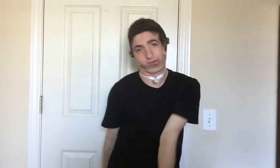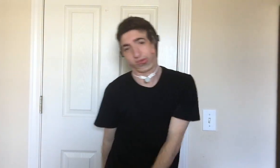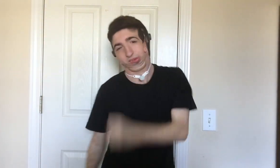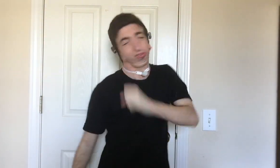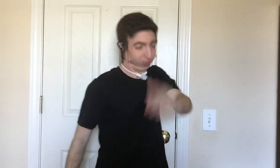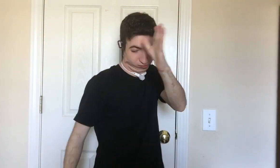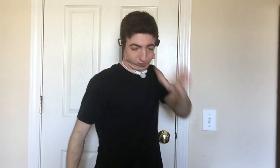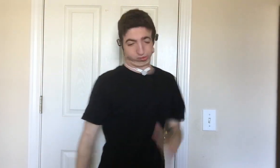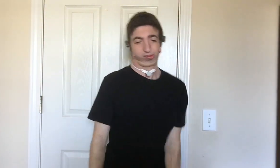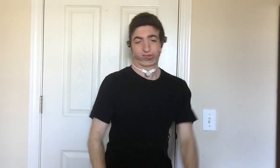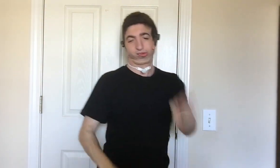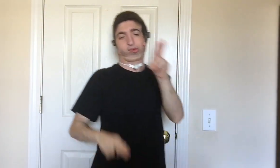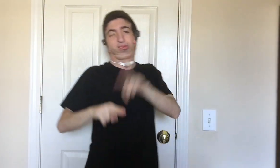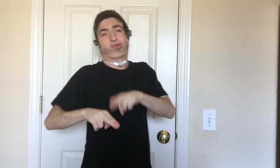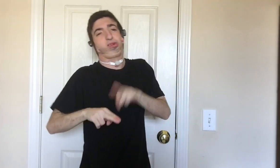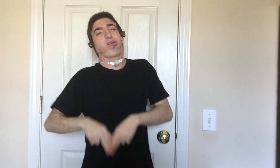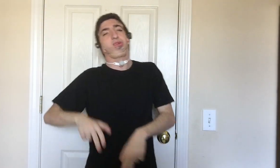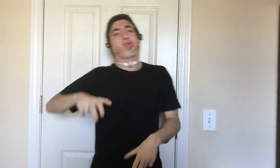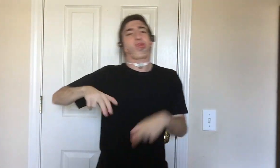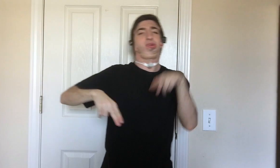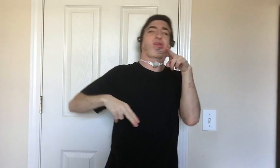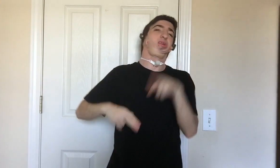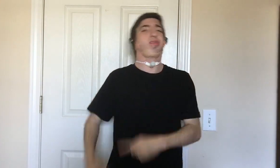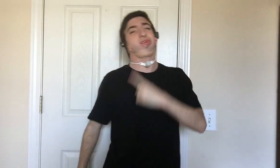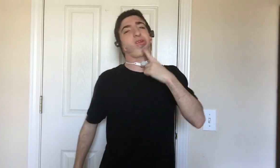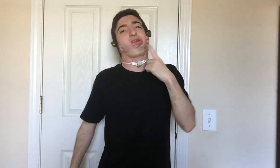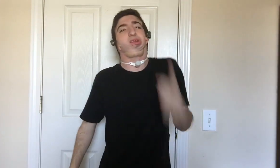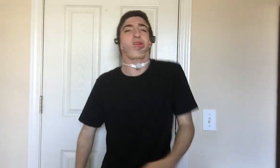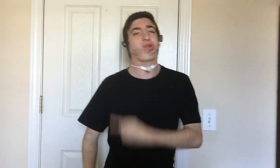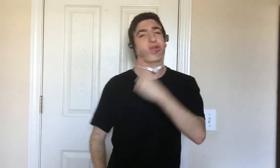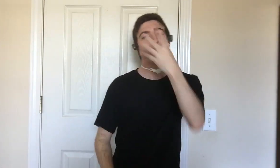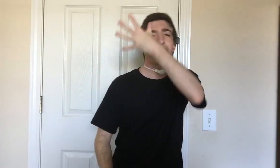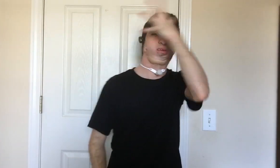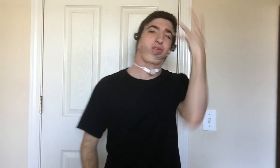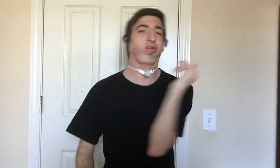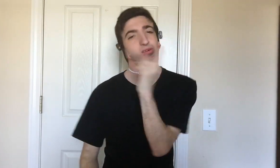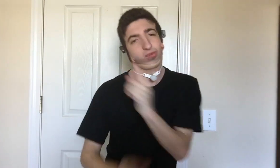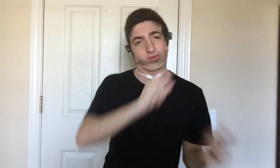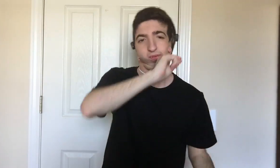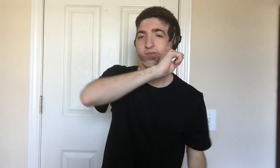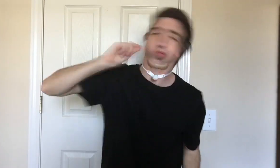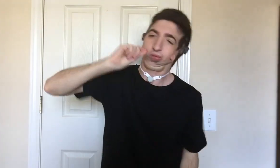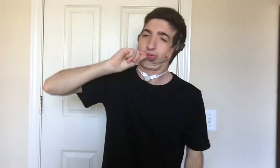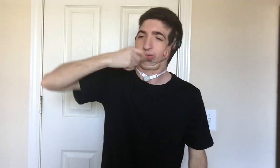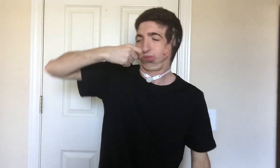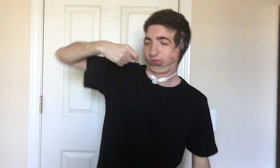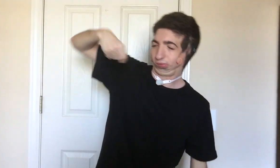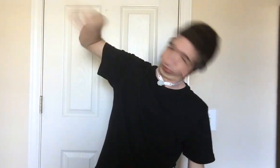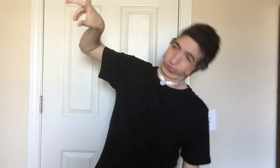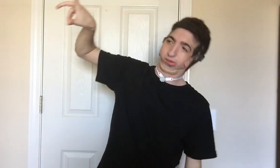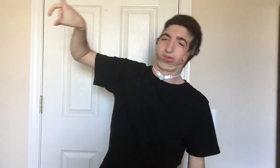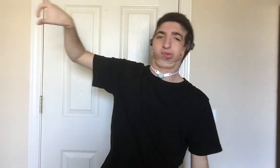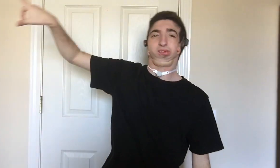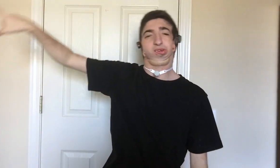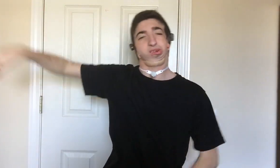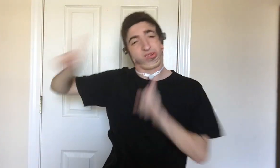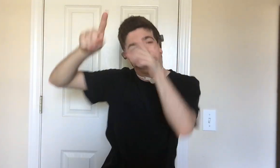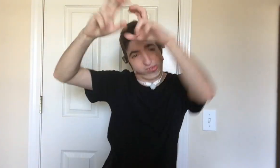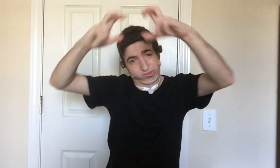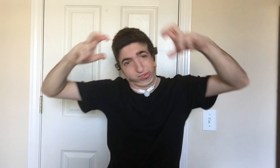an old man sitting on the throne there Saying that I should probably keep my pretty mouth shut Straight for the castle